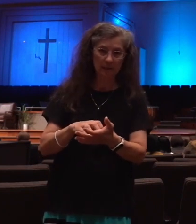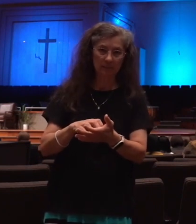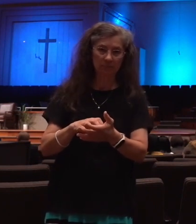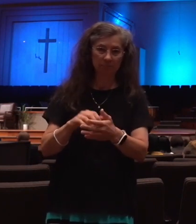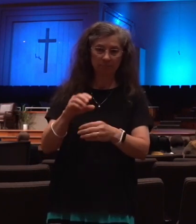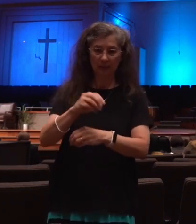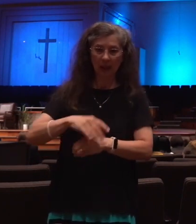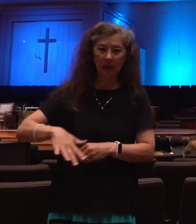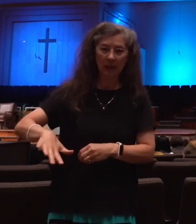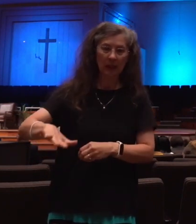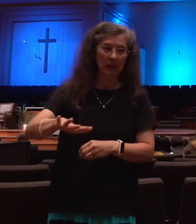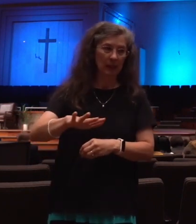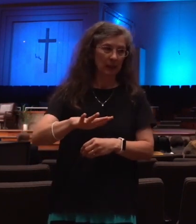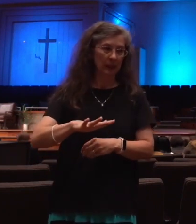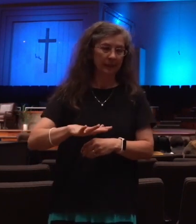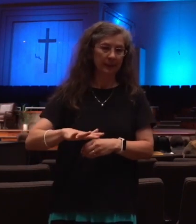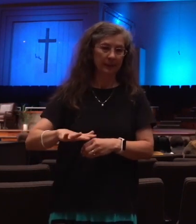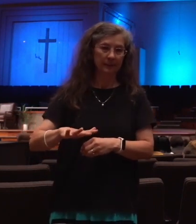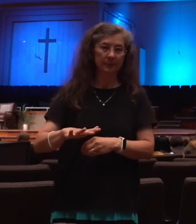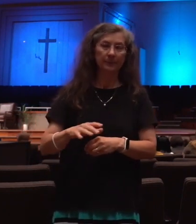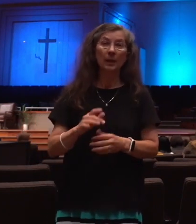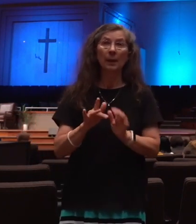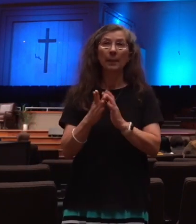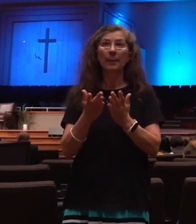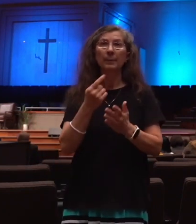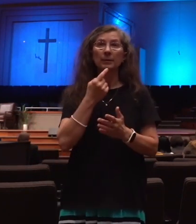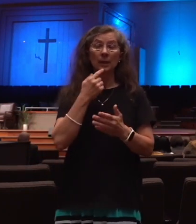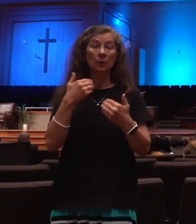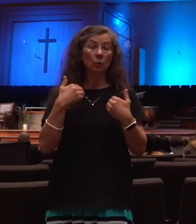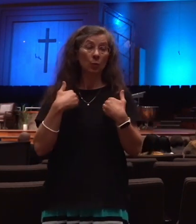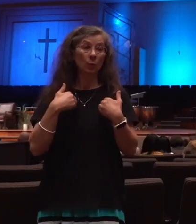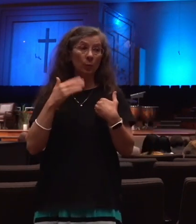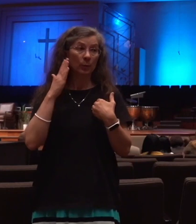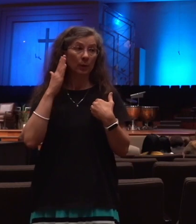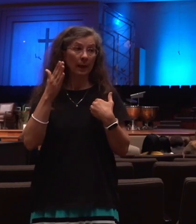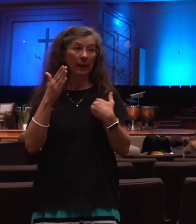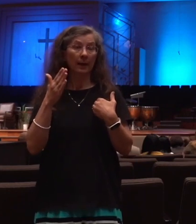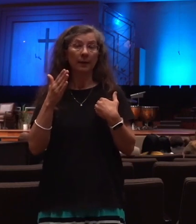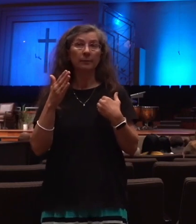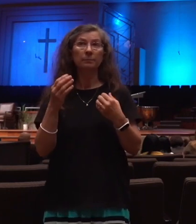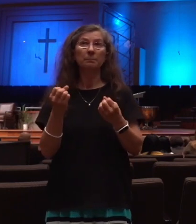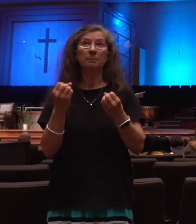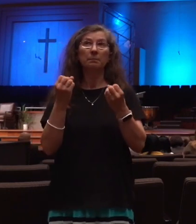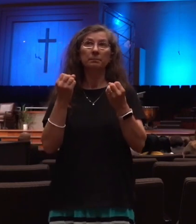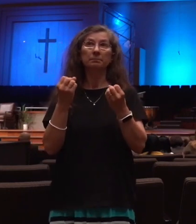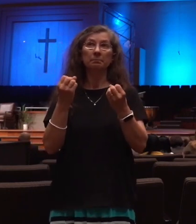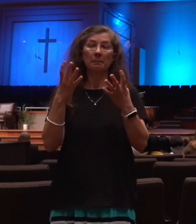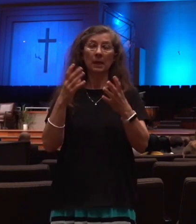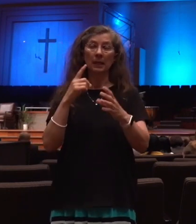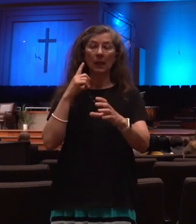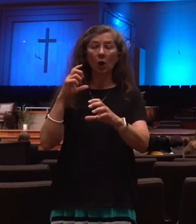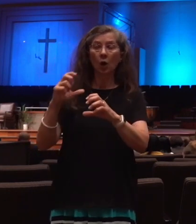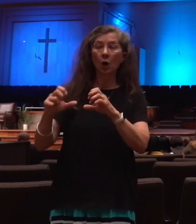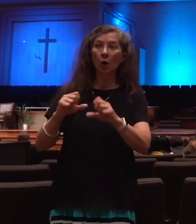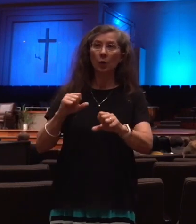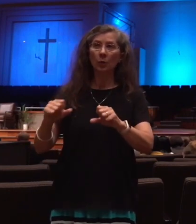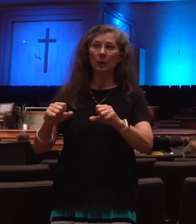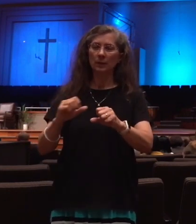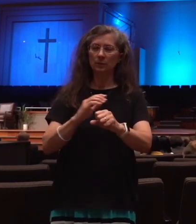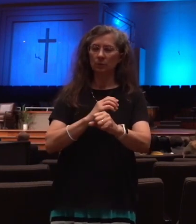will be earthquakes in diverse places. In fact, Revelation mentions an earthquake at the end of the tribulation so powerful that it will